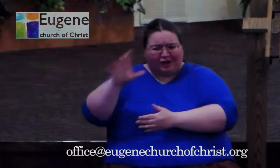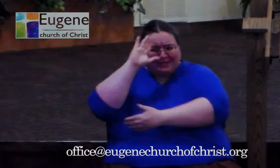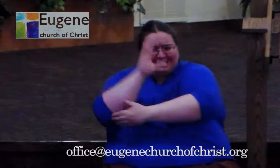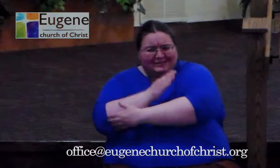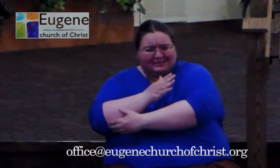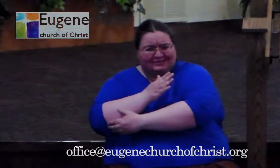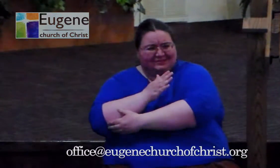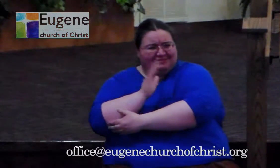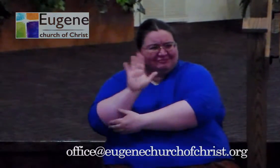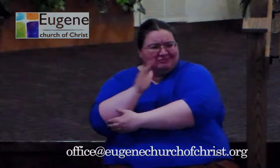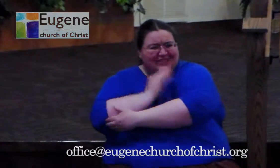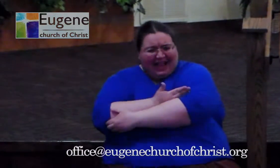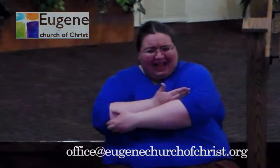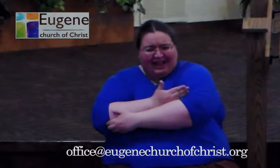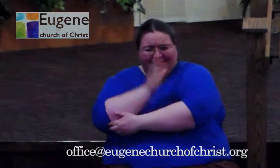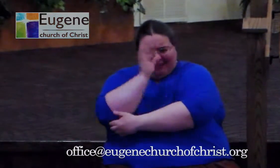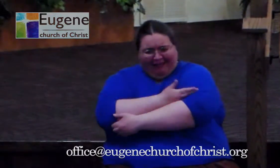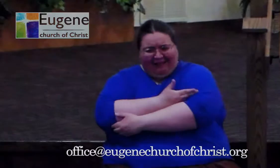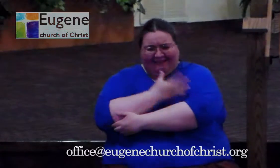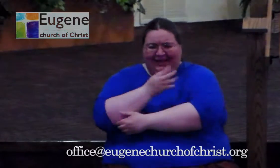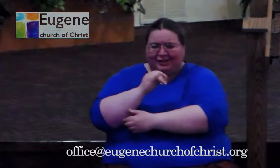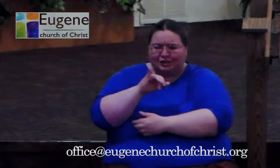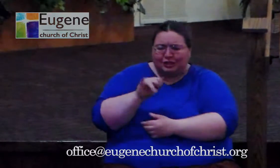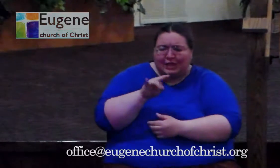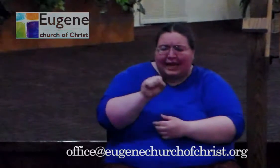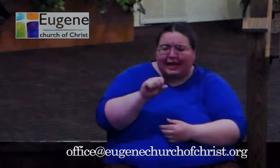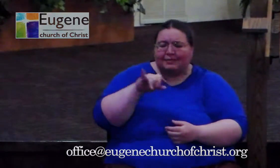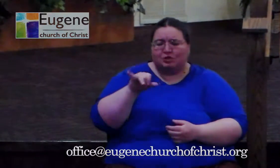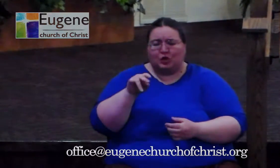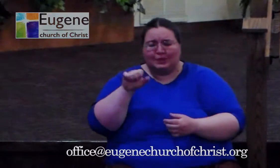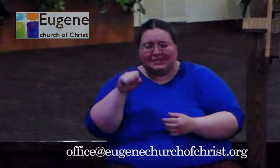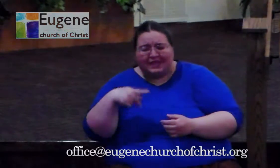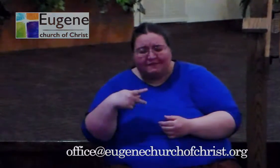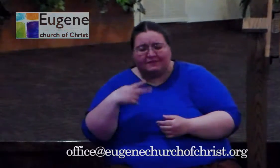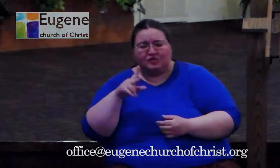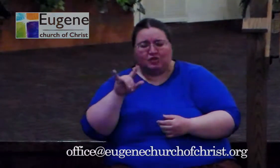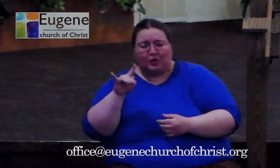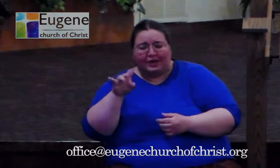here he is in his home and people just don't get it. And you can ahead and flip to the next one, David.